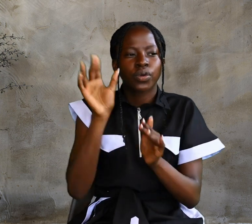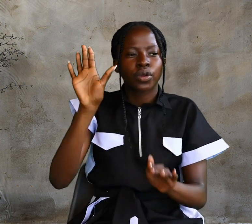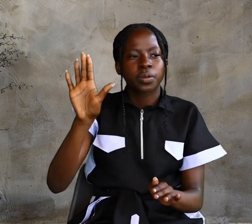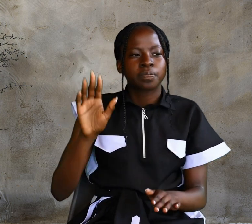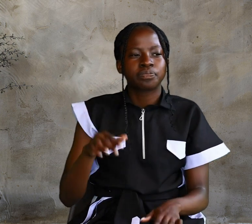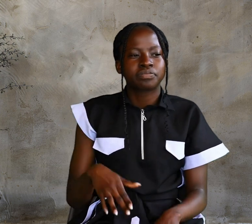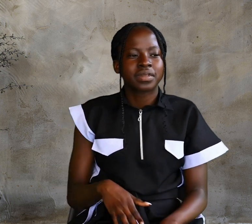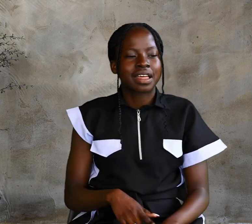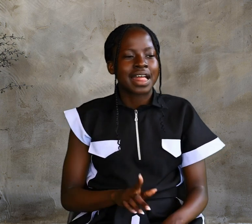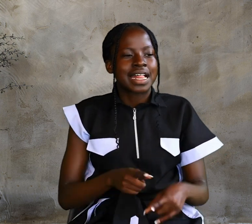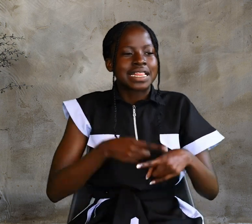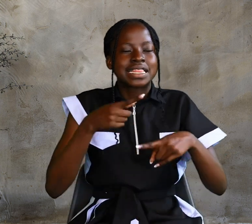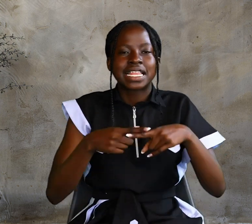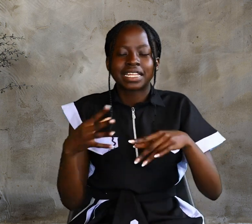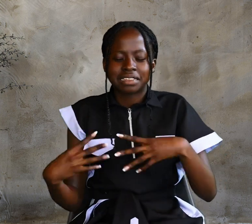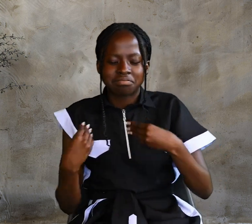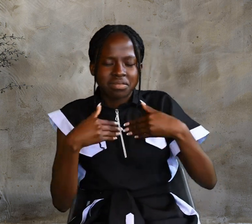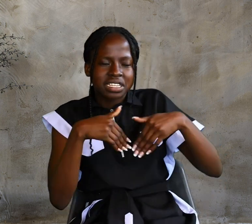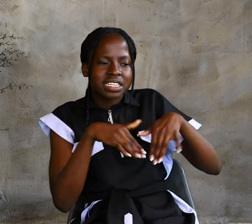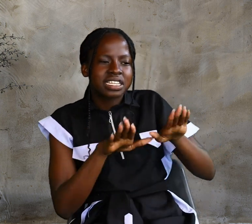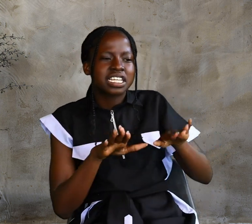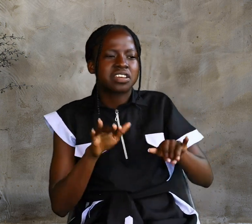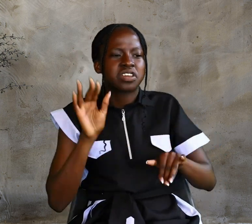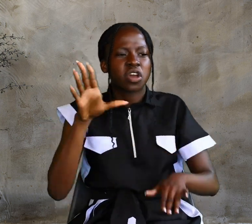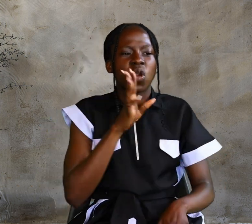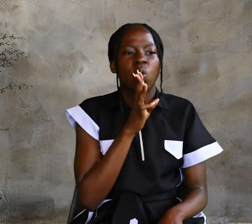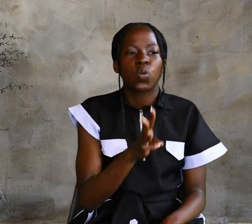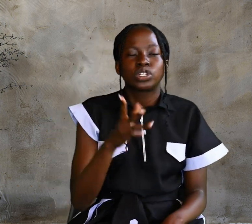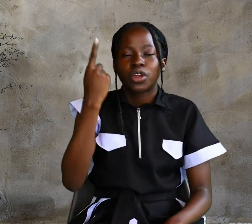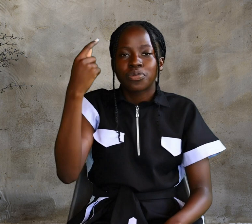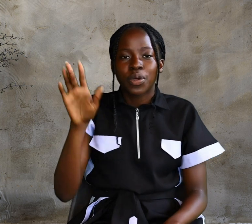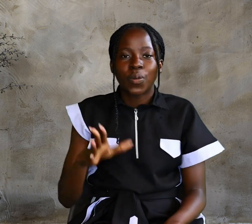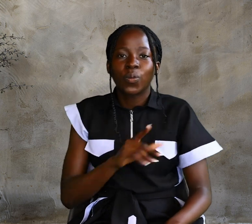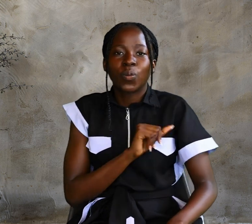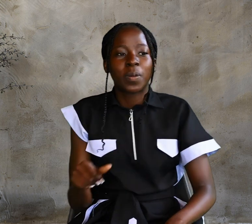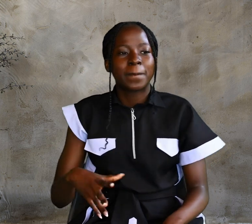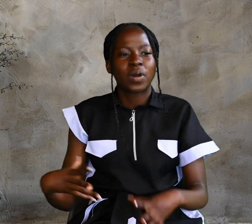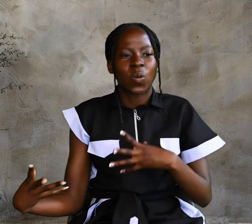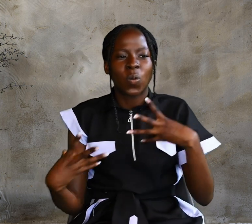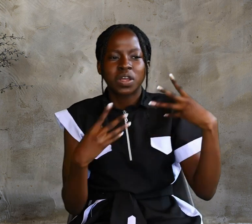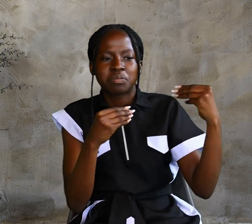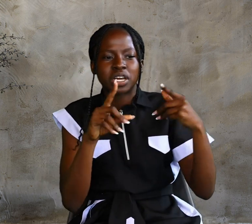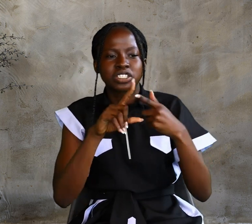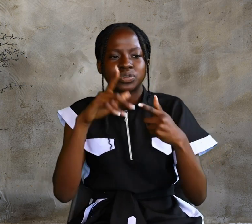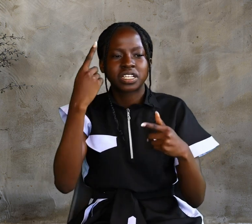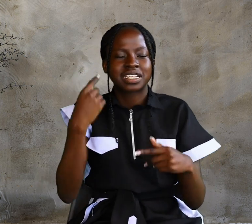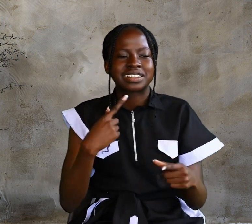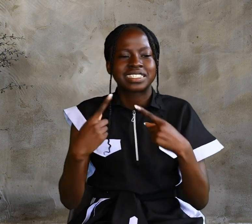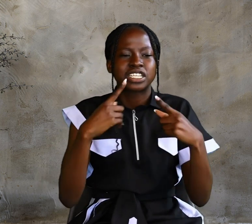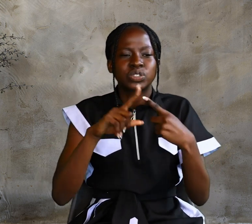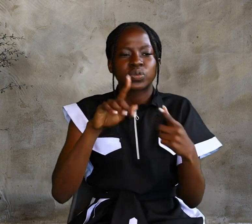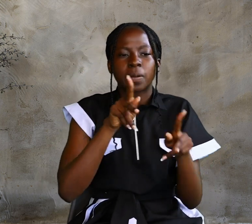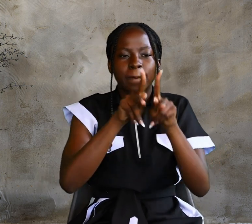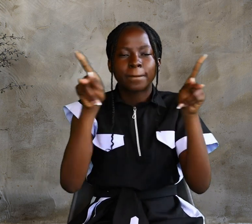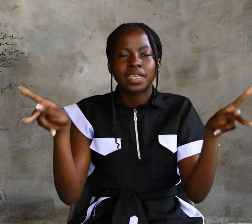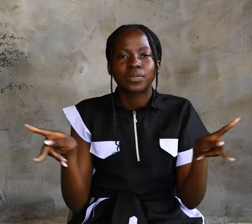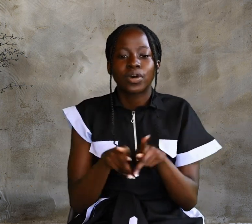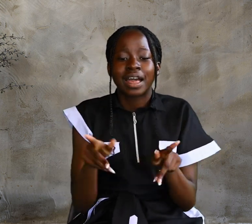Then, leaving her water jar, the woman went back to the town and said to the people, Come,